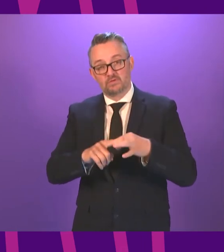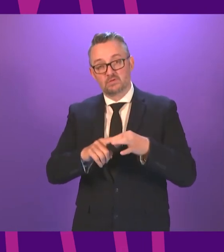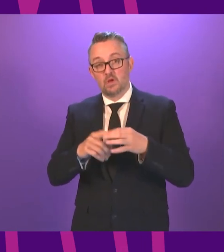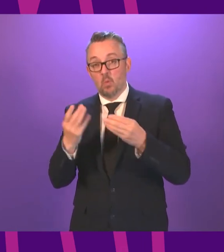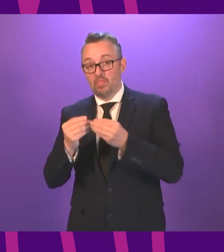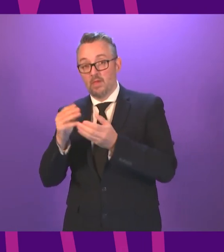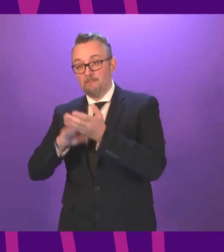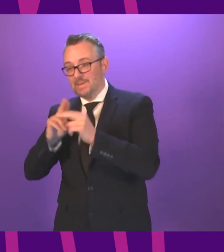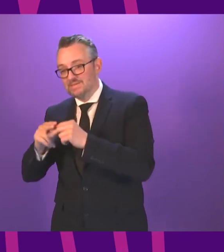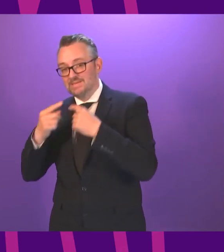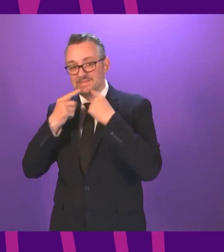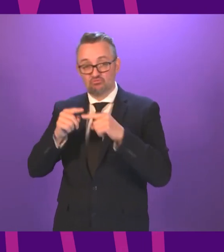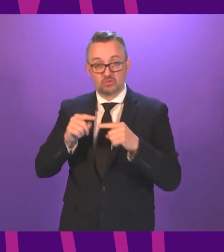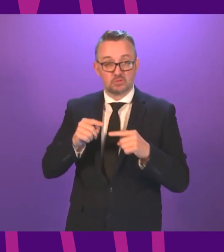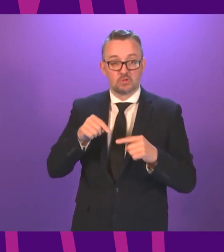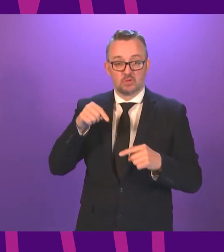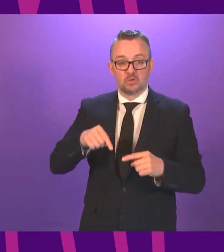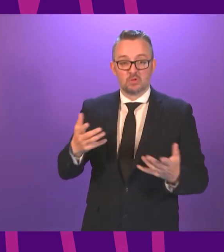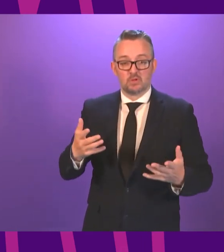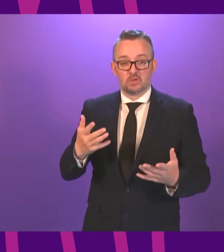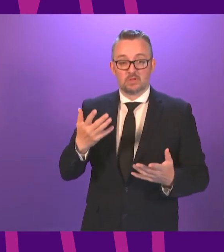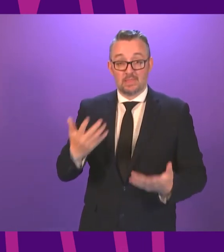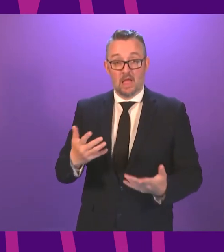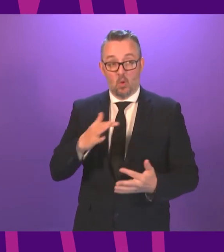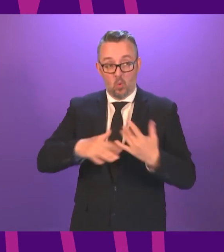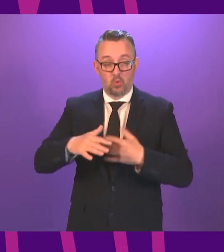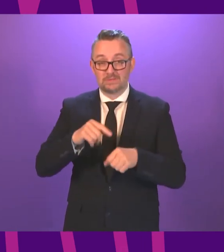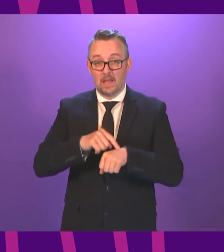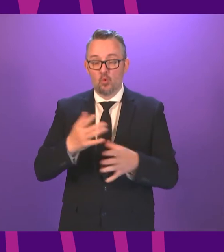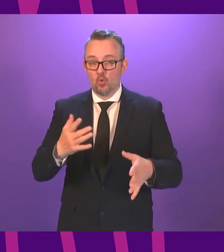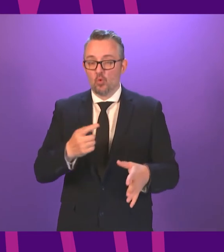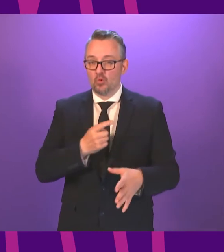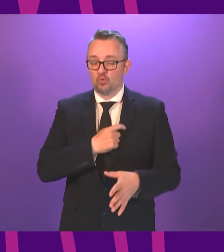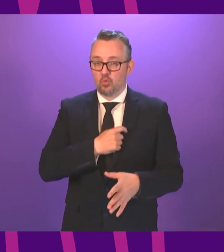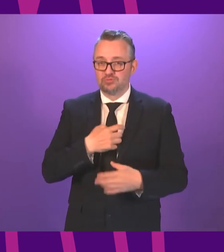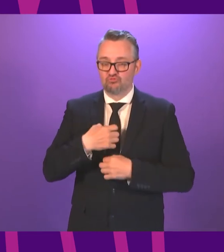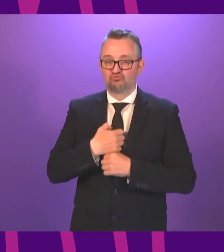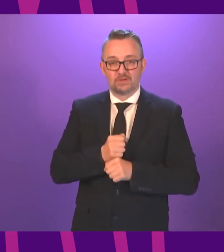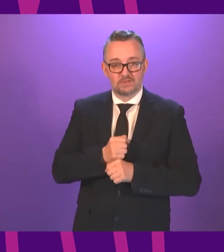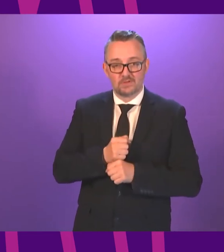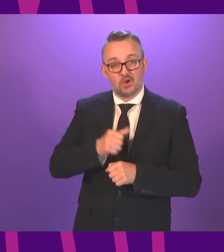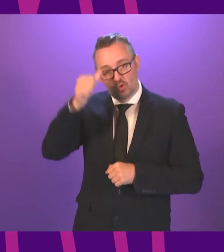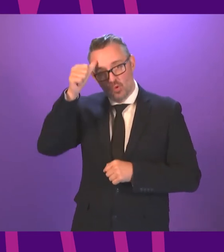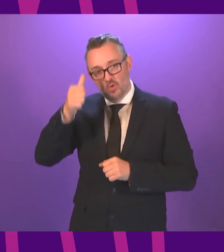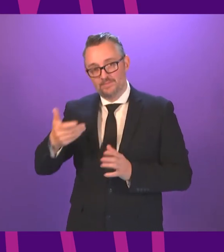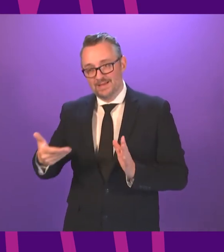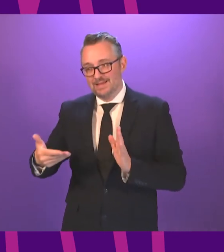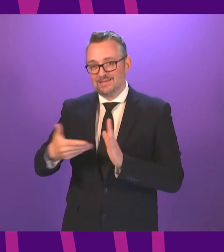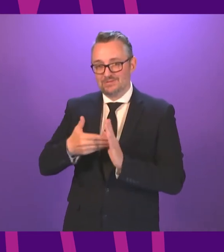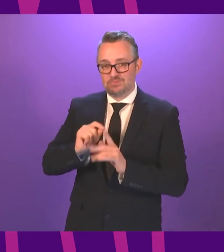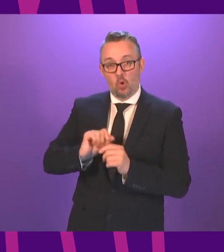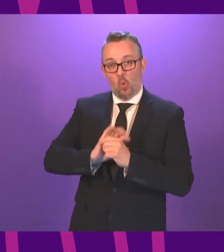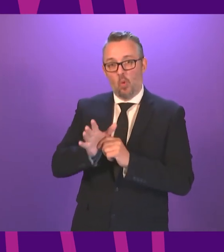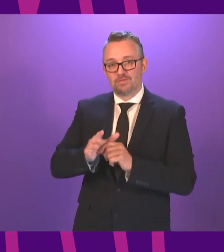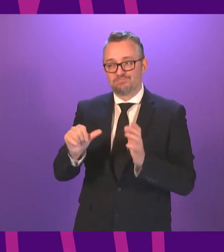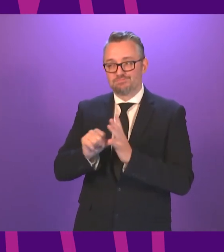parents and their teachers, this can be a naturally anxious and stressful time, and I, of course, recognise the additional challenges that COVID has